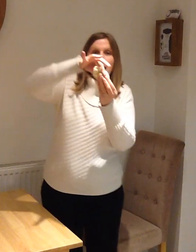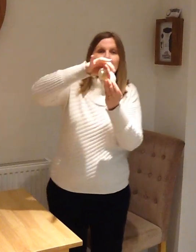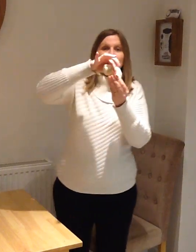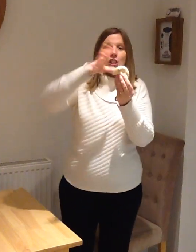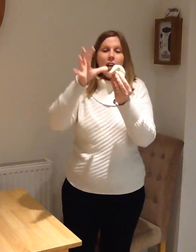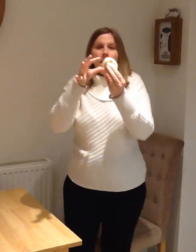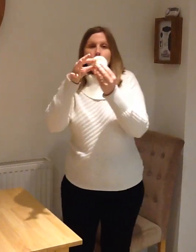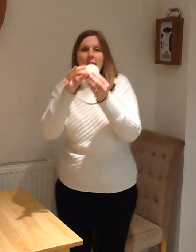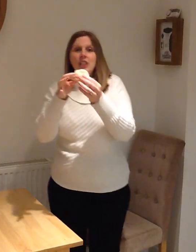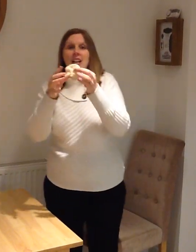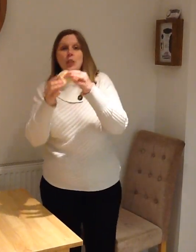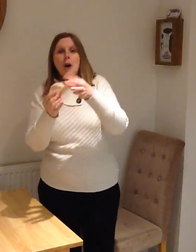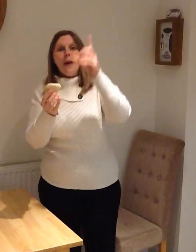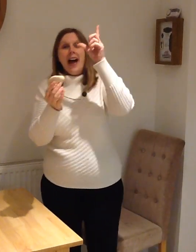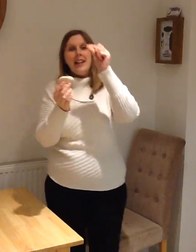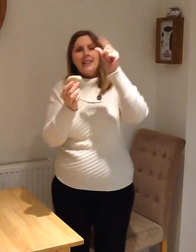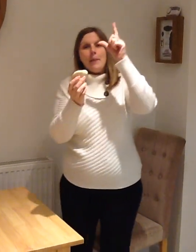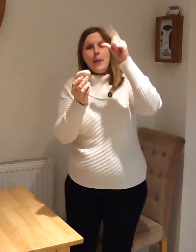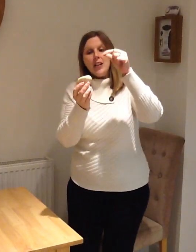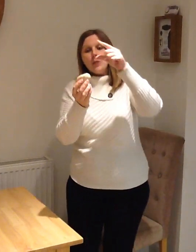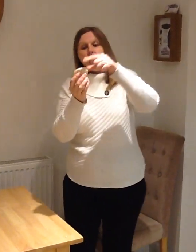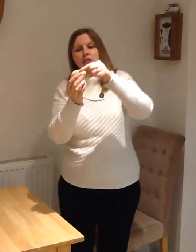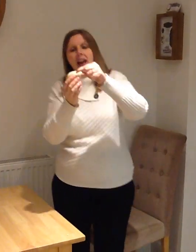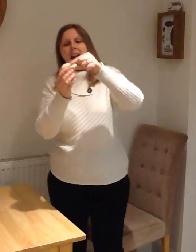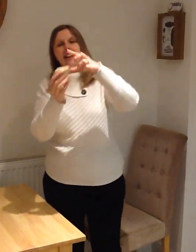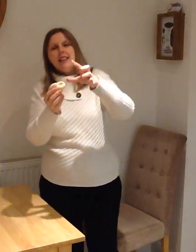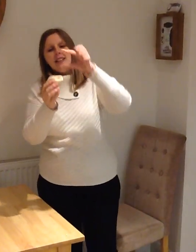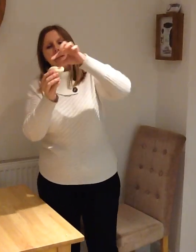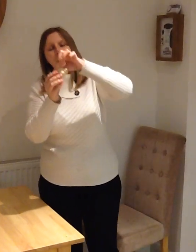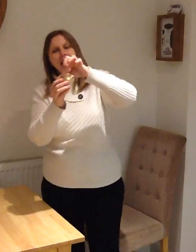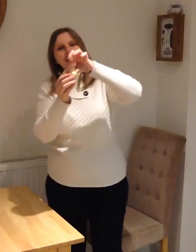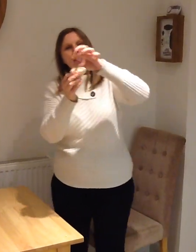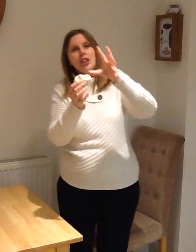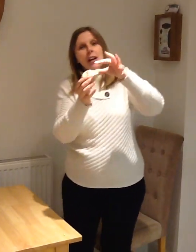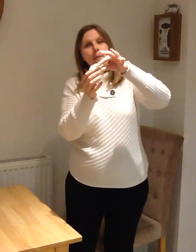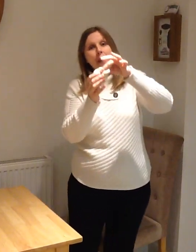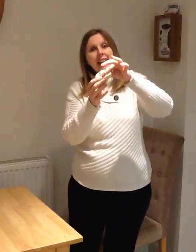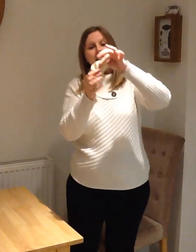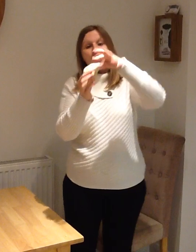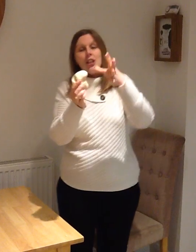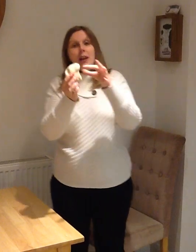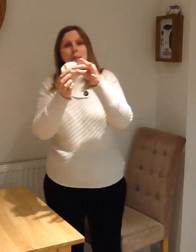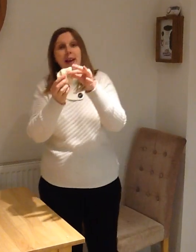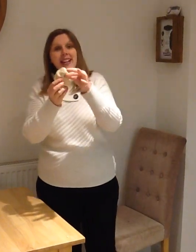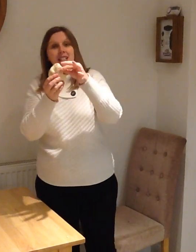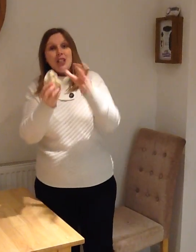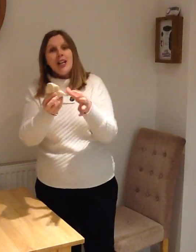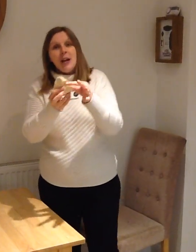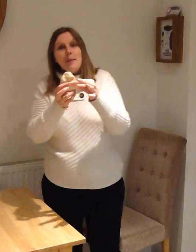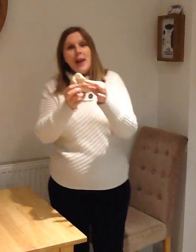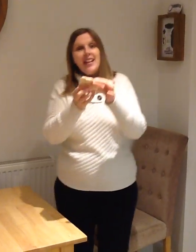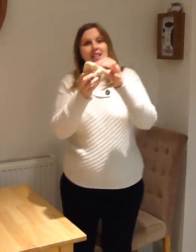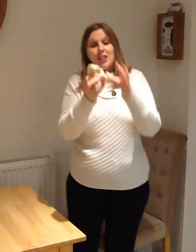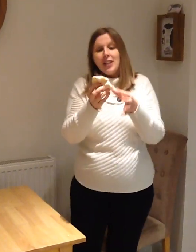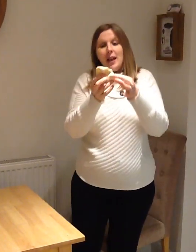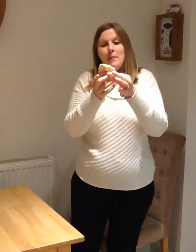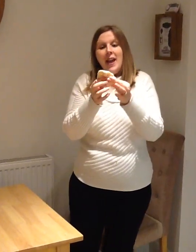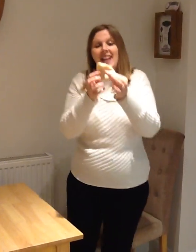pinch, pinch and swap hands and pinch with your other hand. Pinch, pinch, pinch, pinch, pinch,